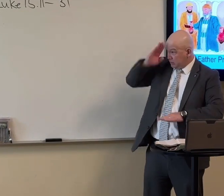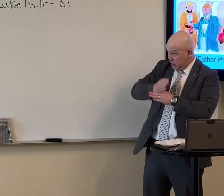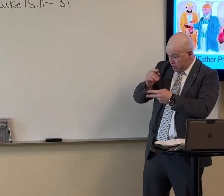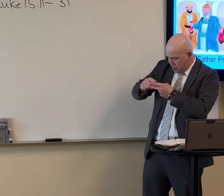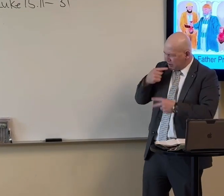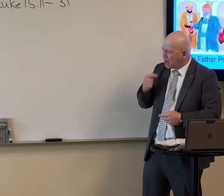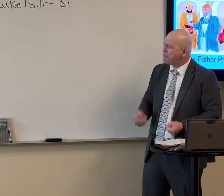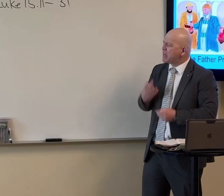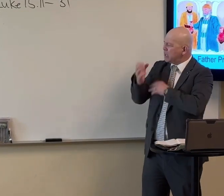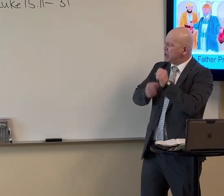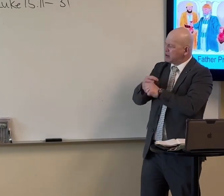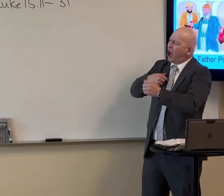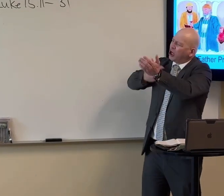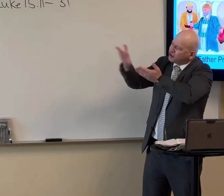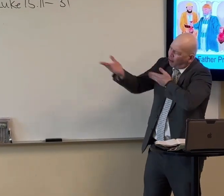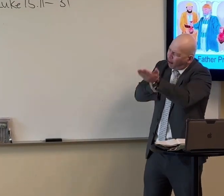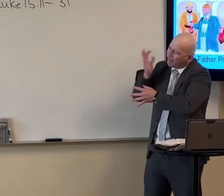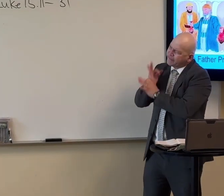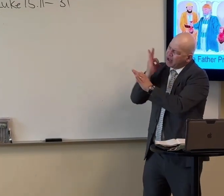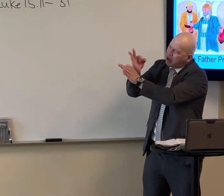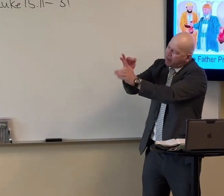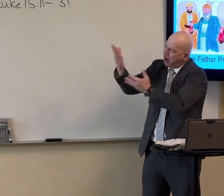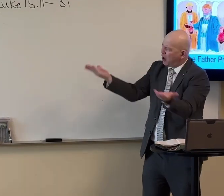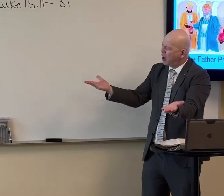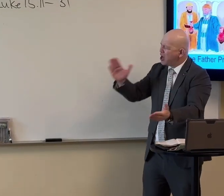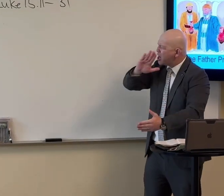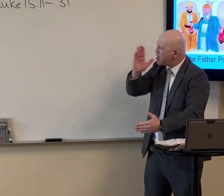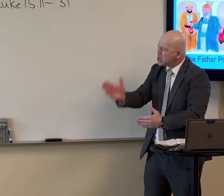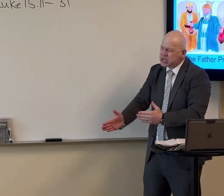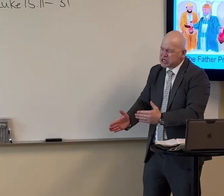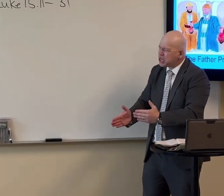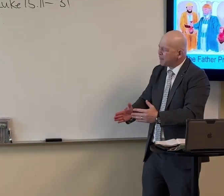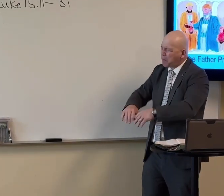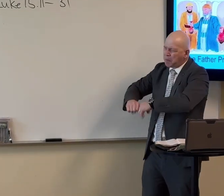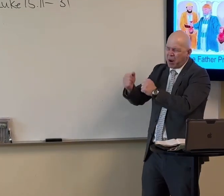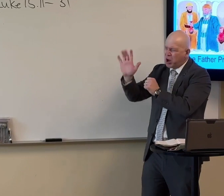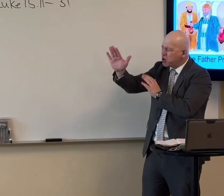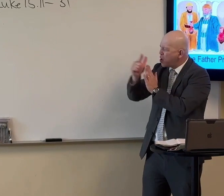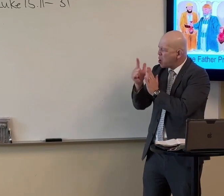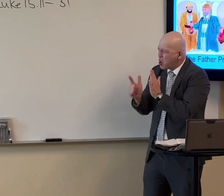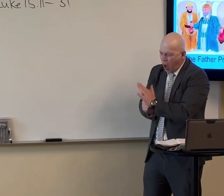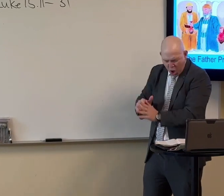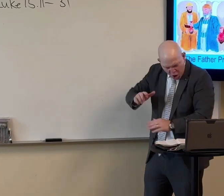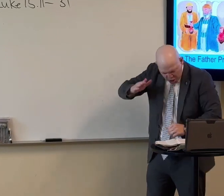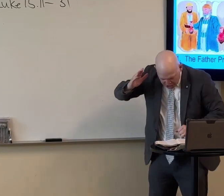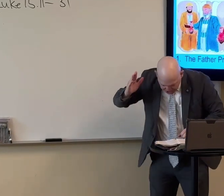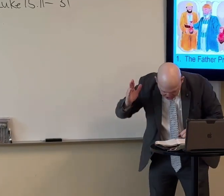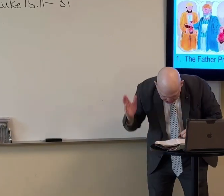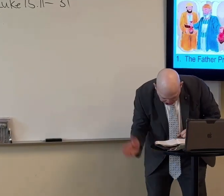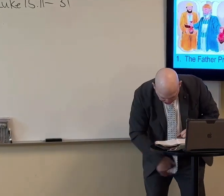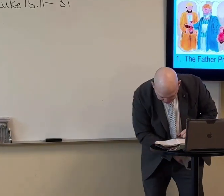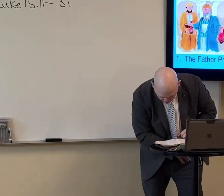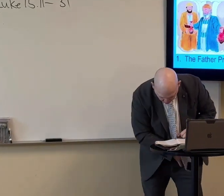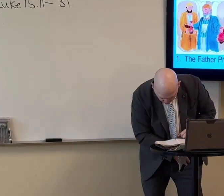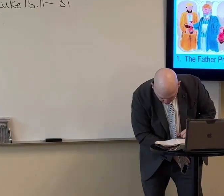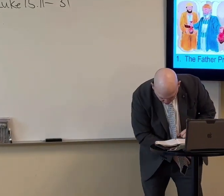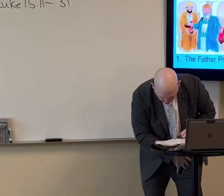years do I serve thee. Neither transgressed I at any time thy commandment. And yet